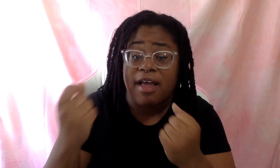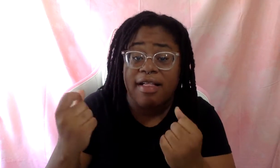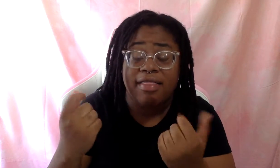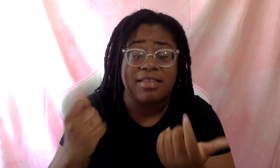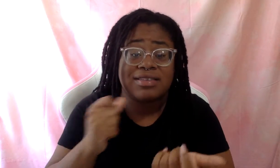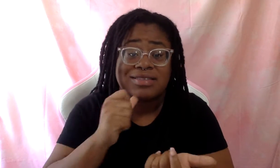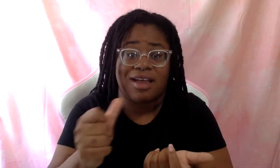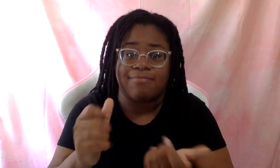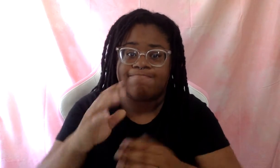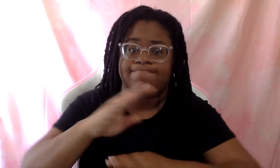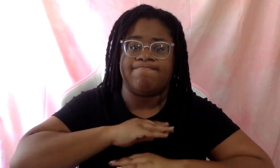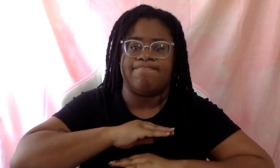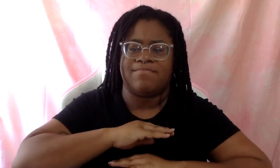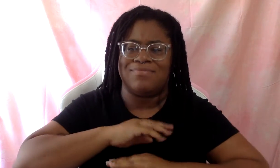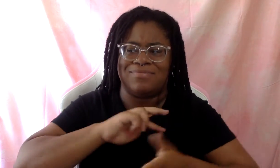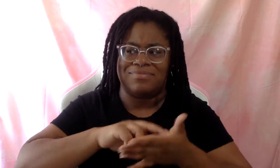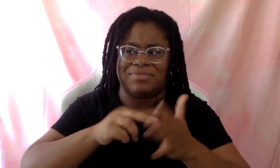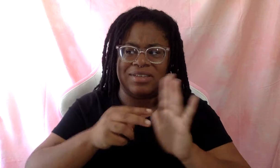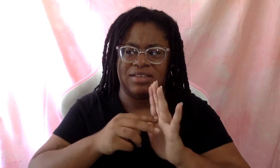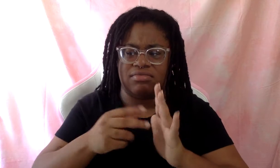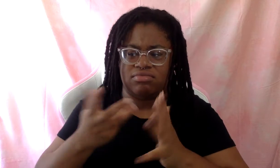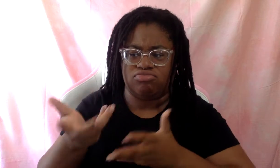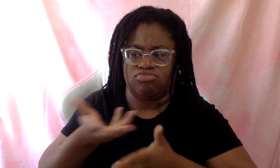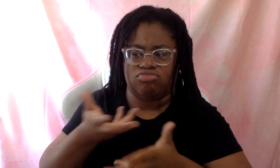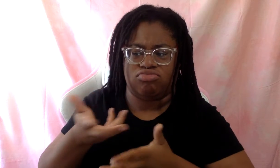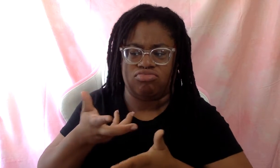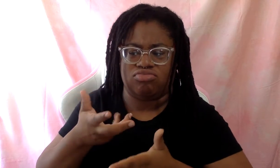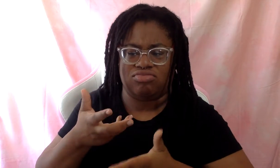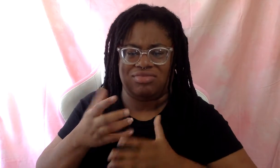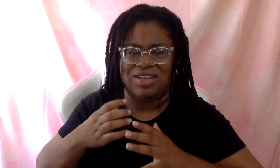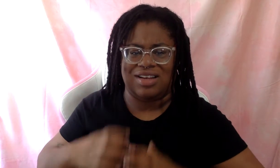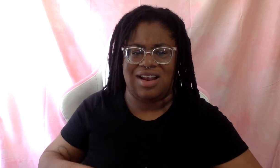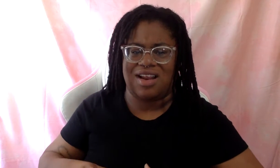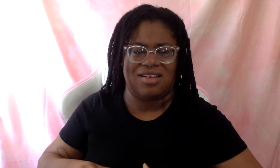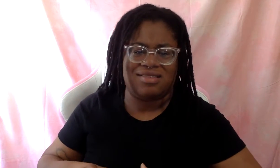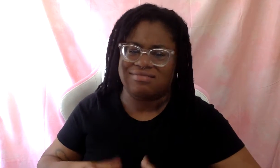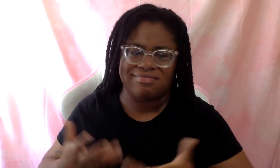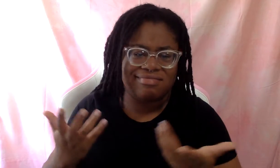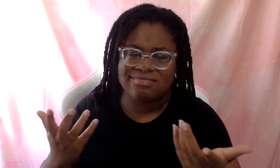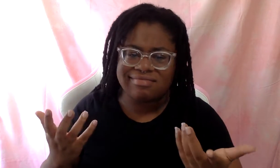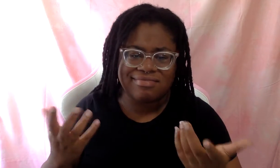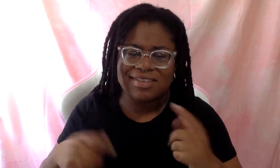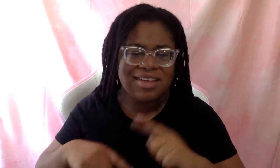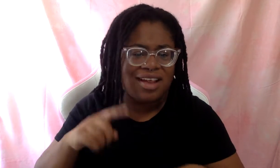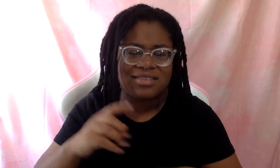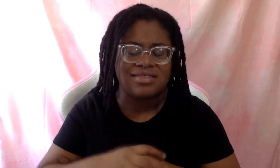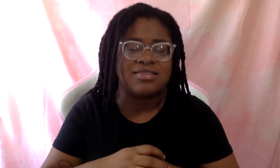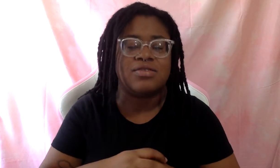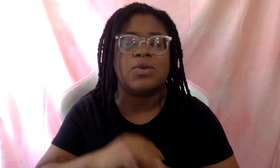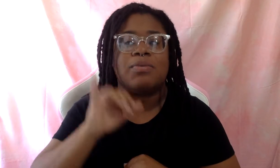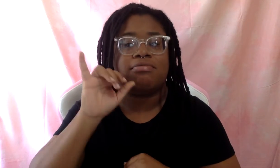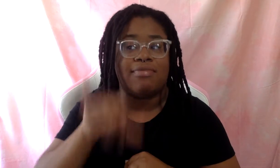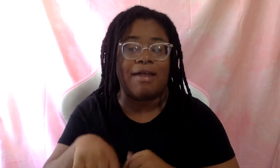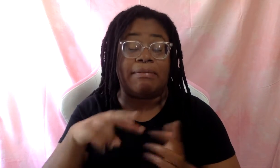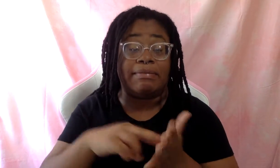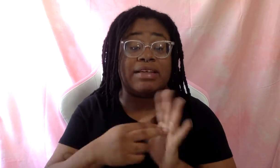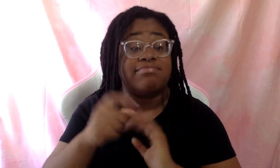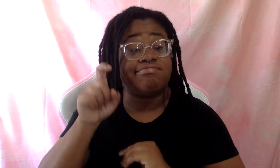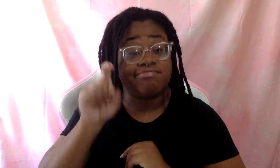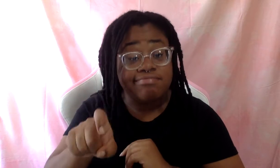I can't, I can't engage the client. Um, and so I think it's necessary and appropriate to always have those